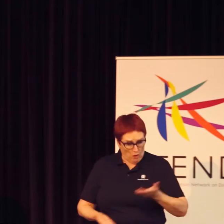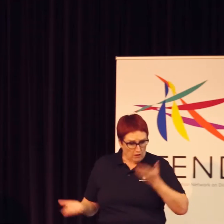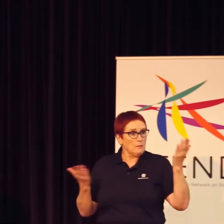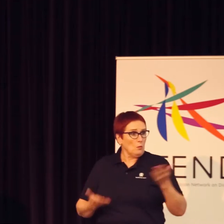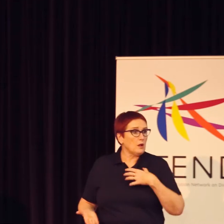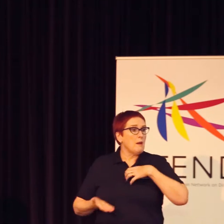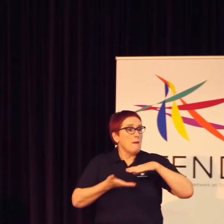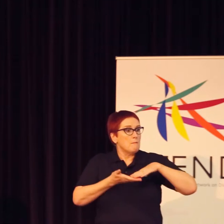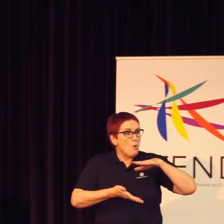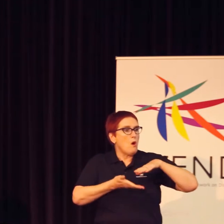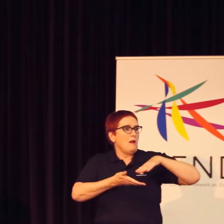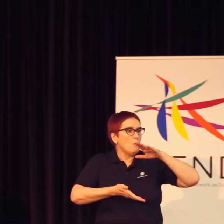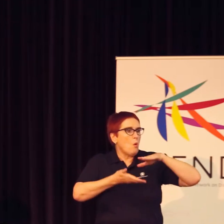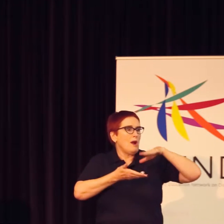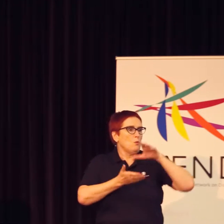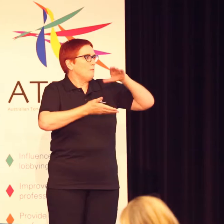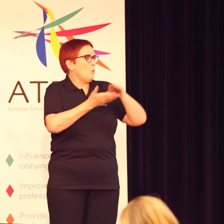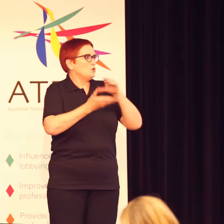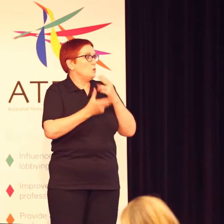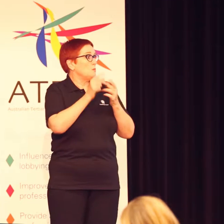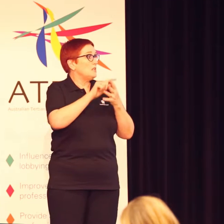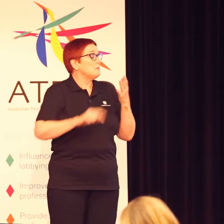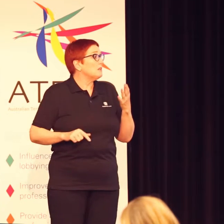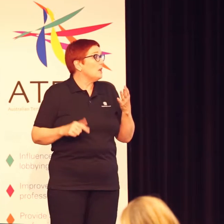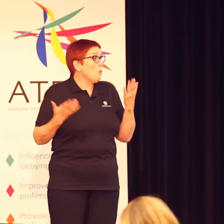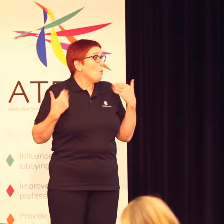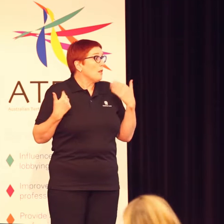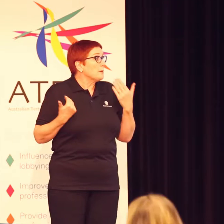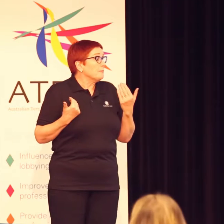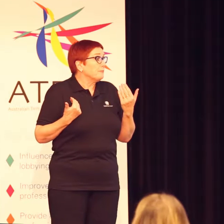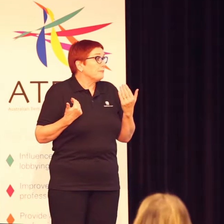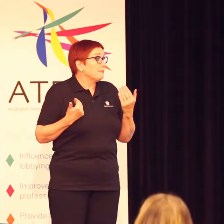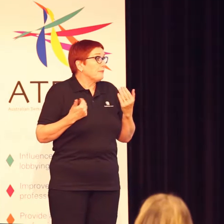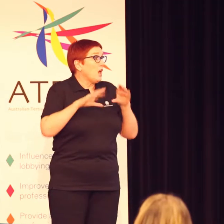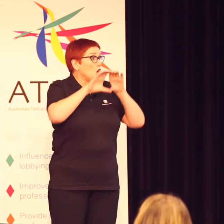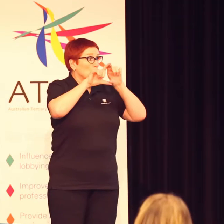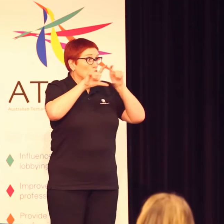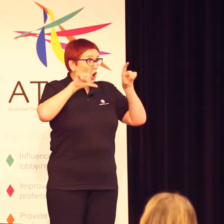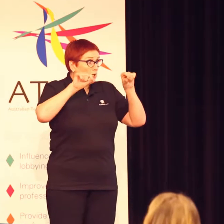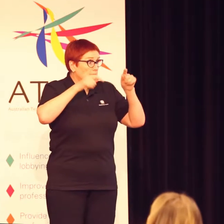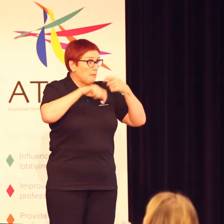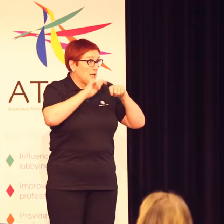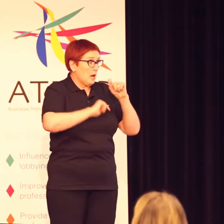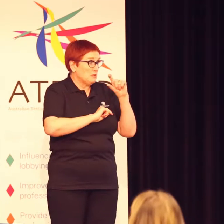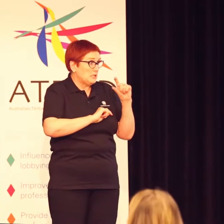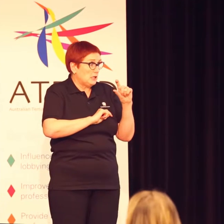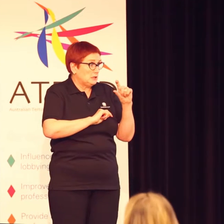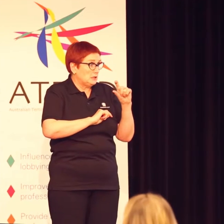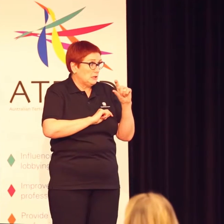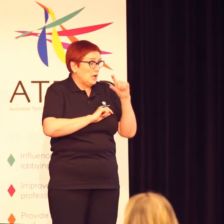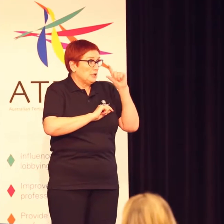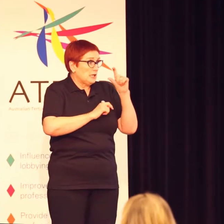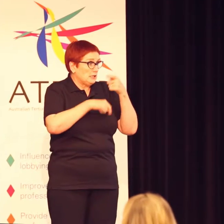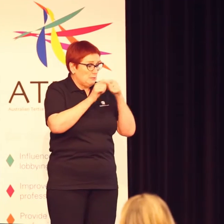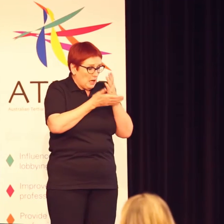the dollars split into cents and the cents split into half cents and the disability team work